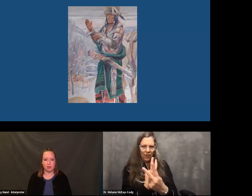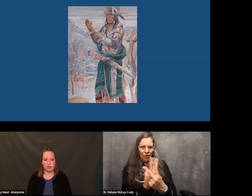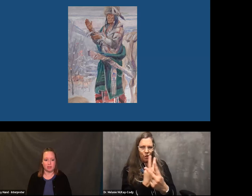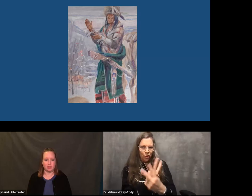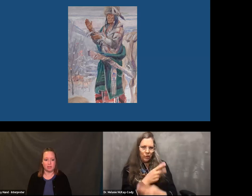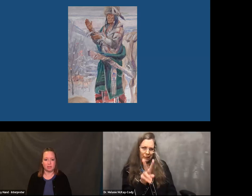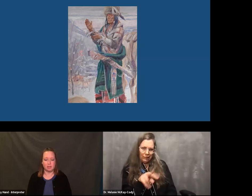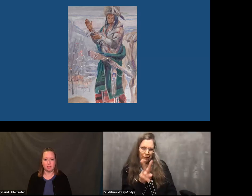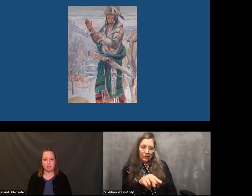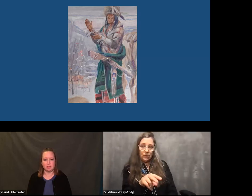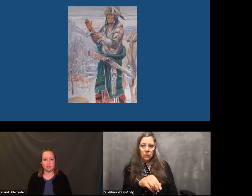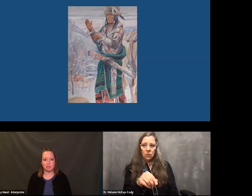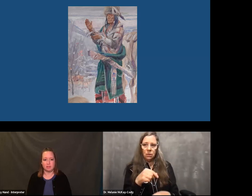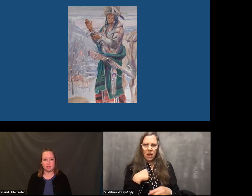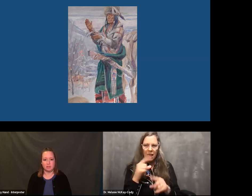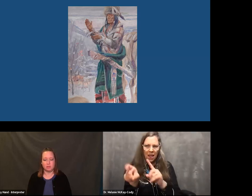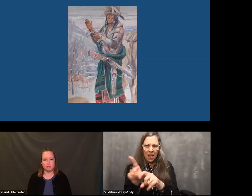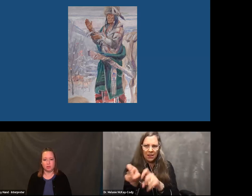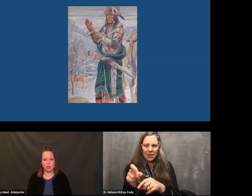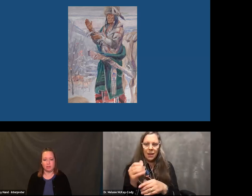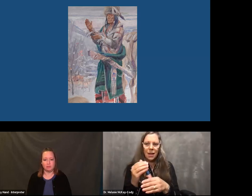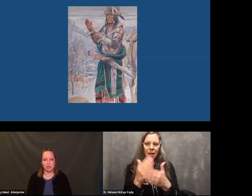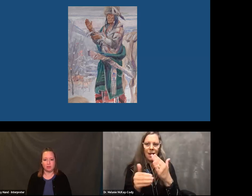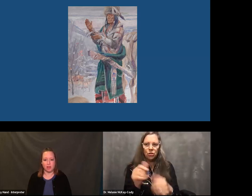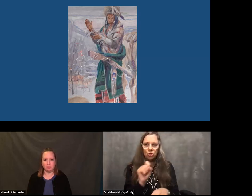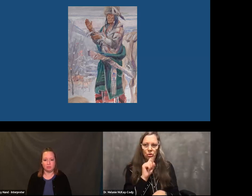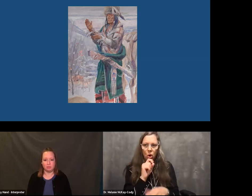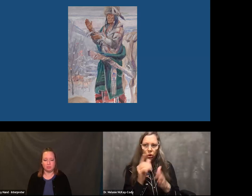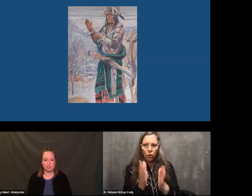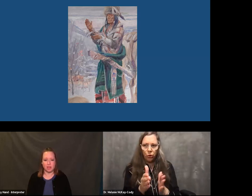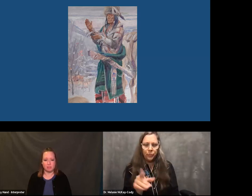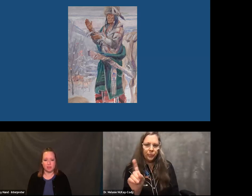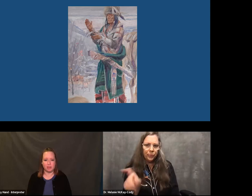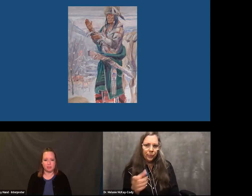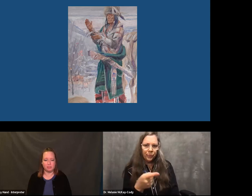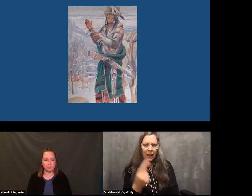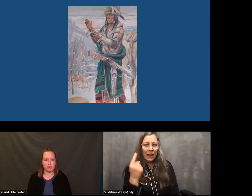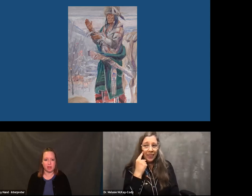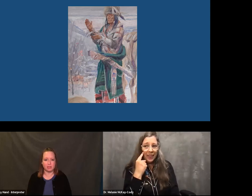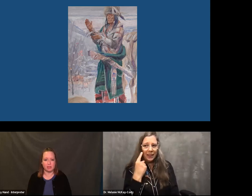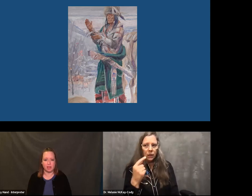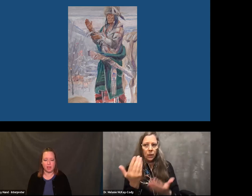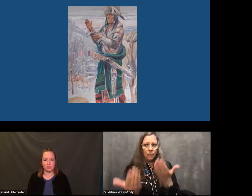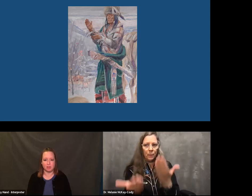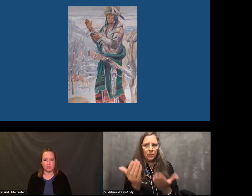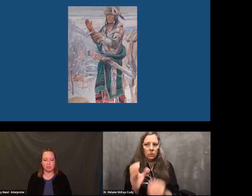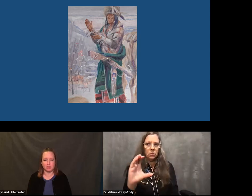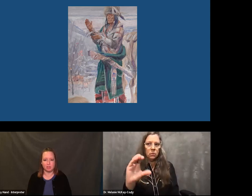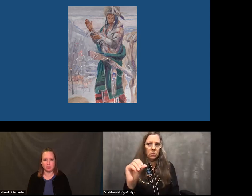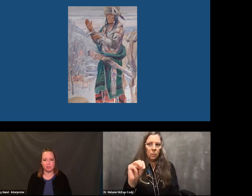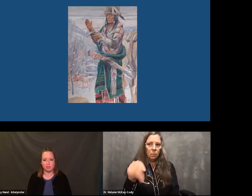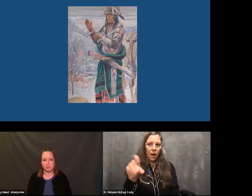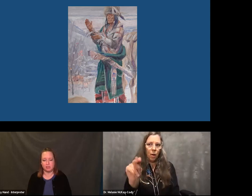One like this, who's trying to figure out what's happening. They're asking the hand